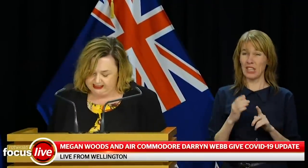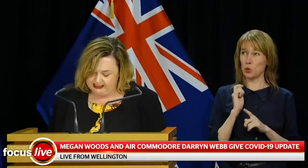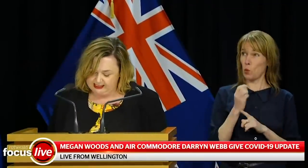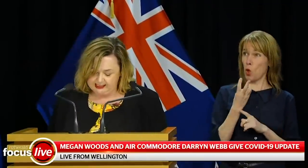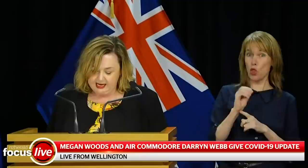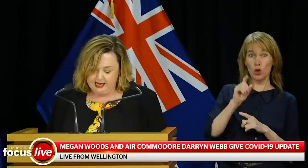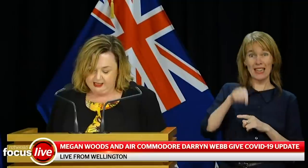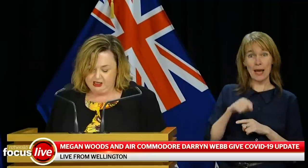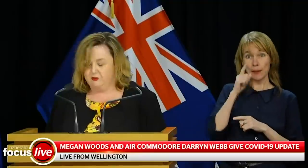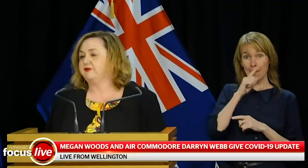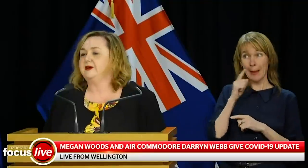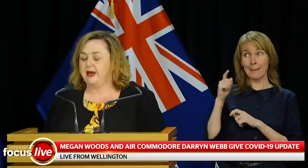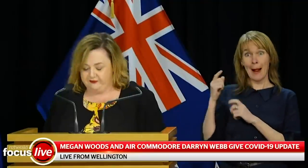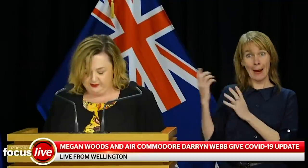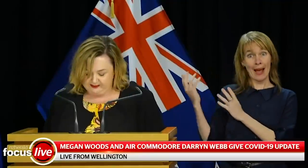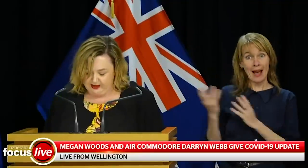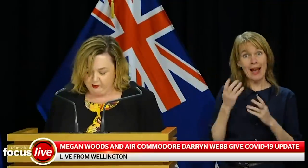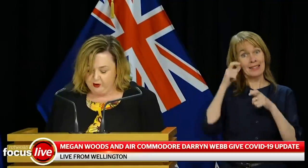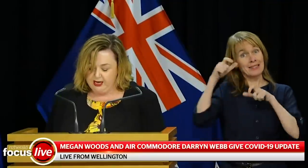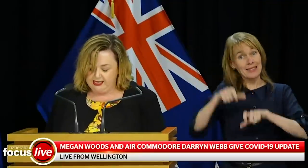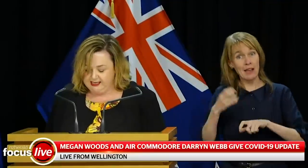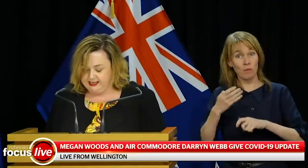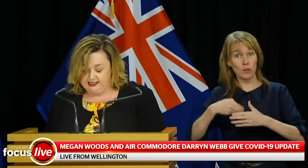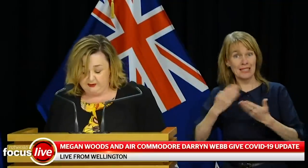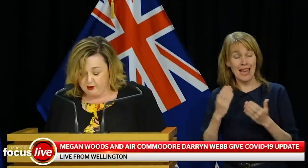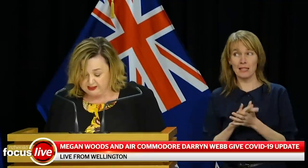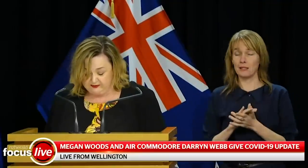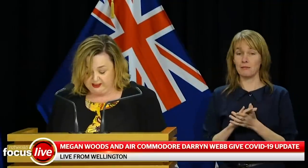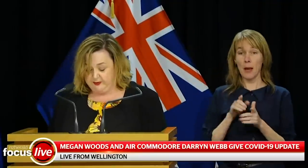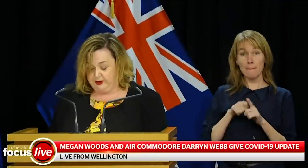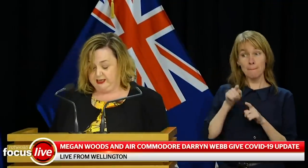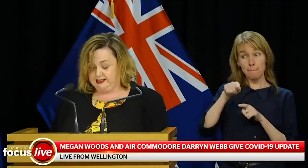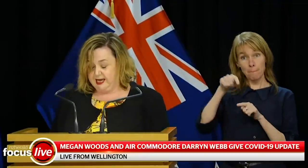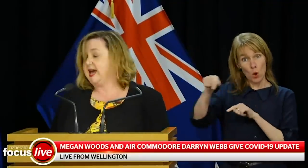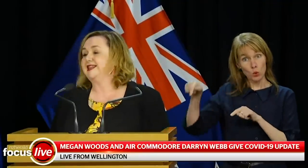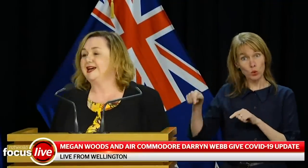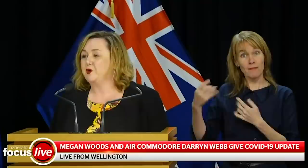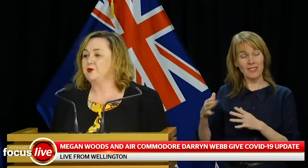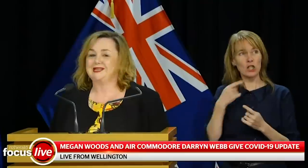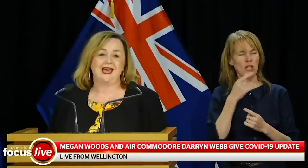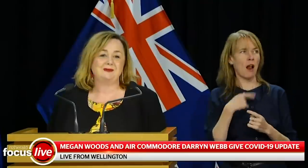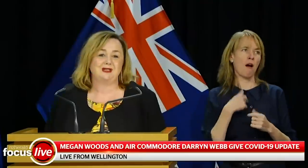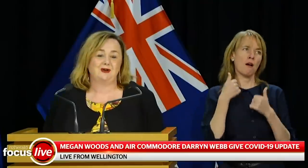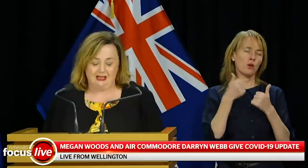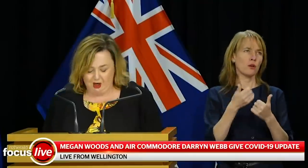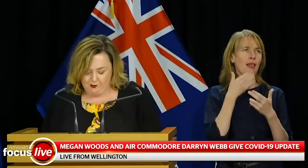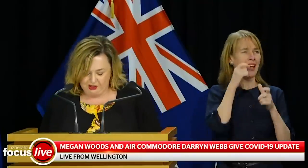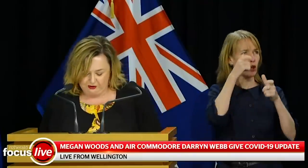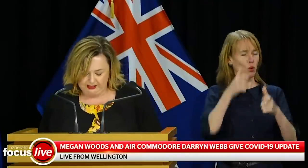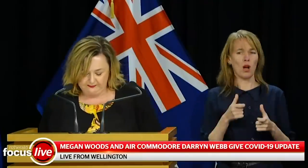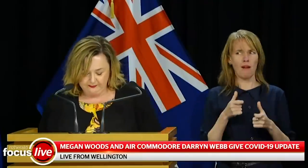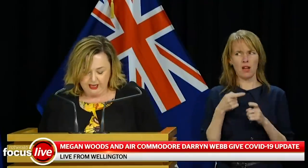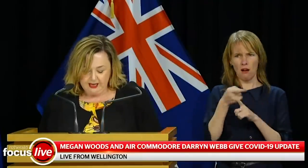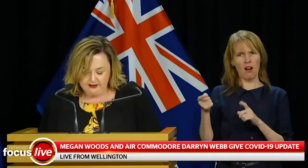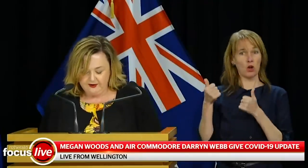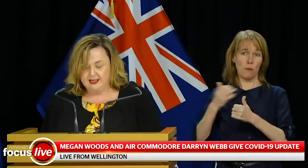through these facilities, and the general feedback from these people is that it is a positive experience, and they cause absolutely no